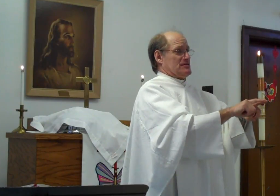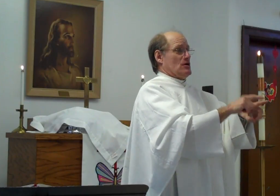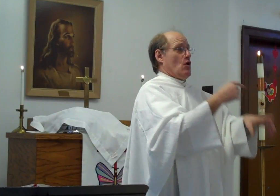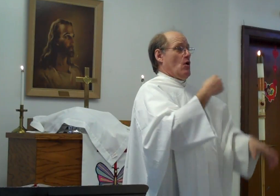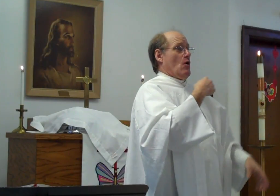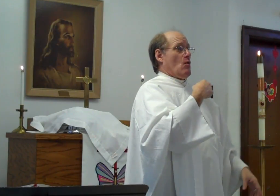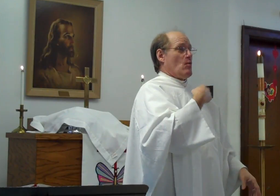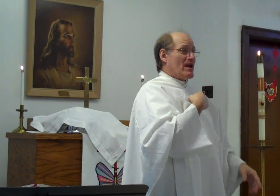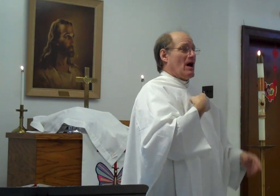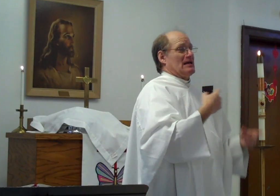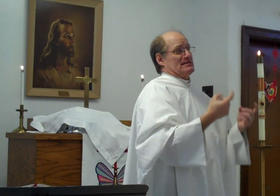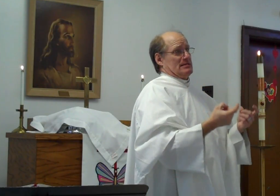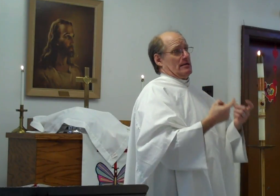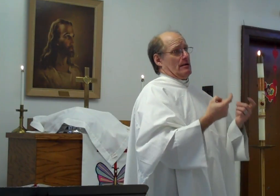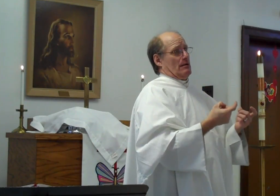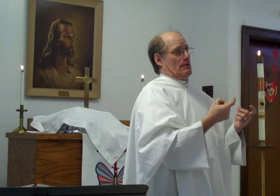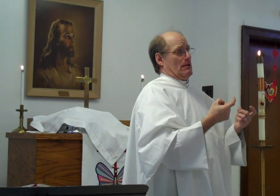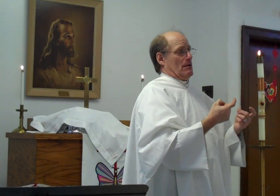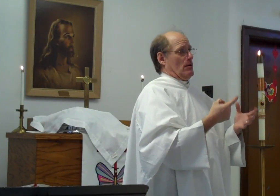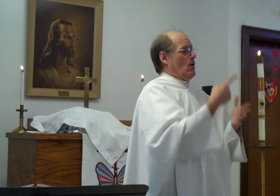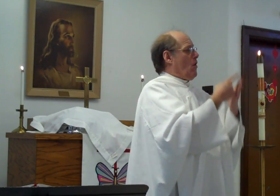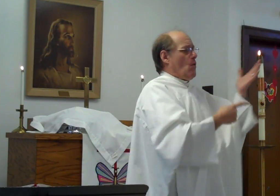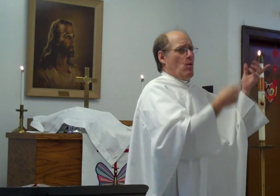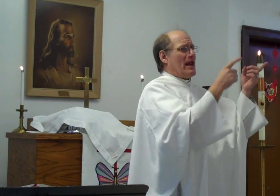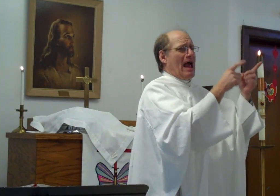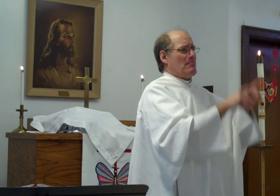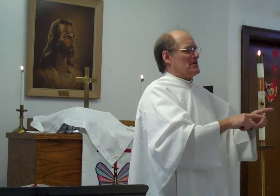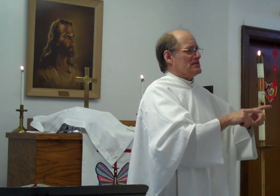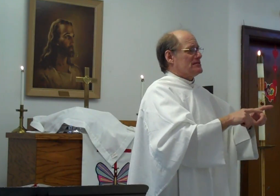when I sin? What happens?